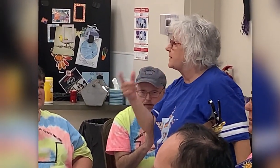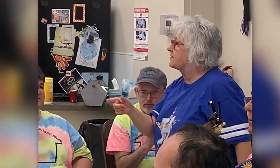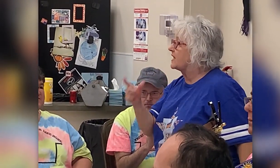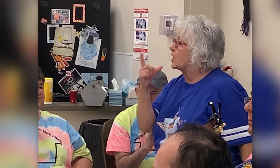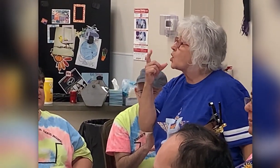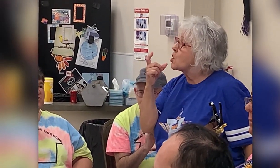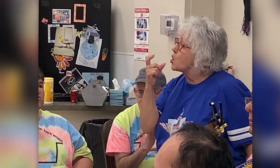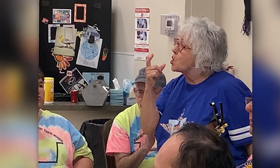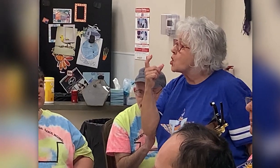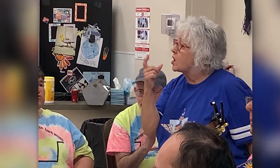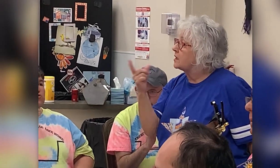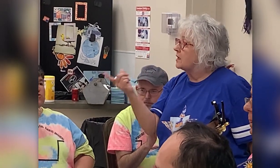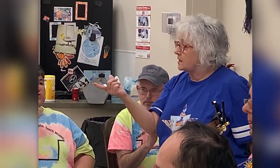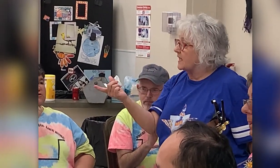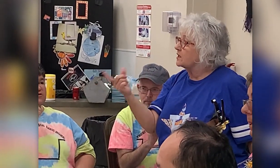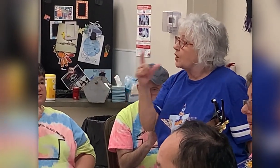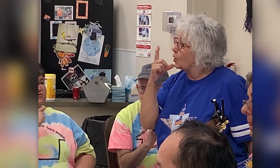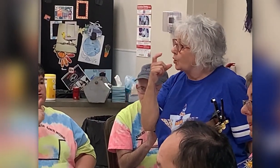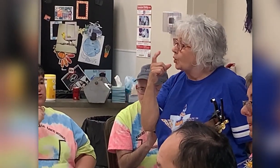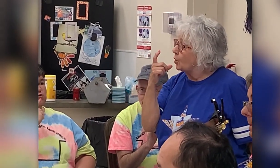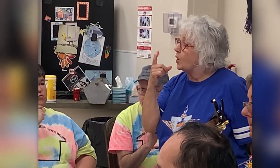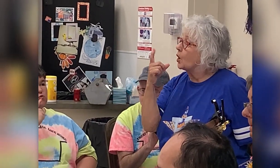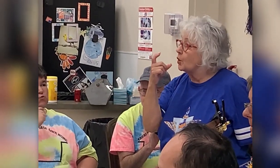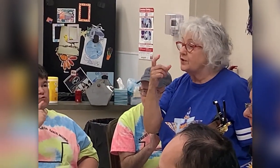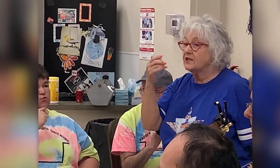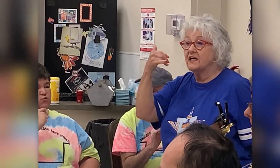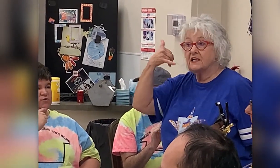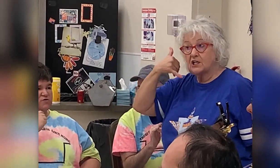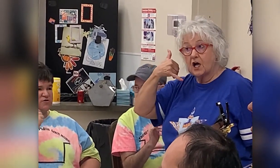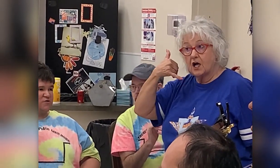your mouth like, I'm back with me, when you're to come,